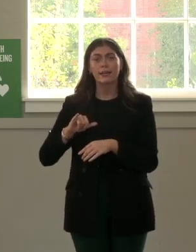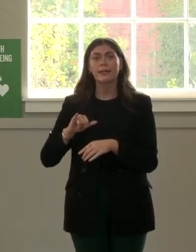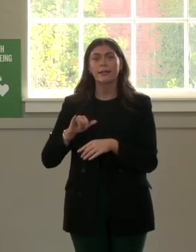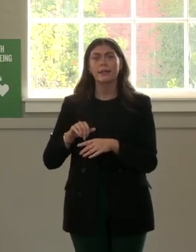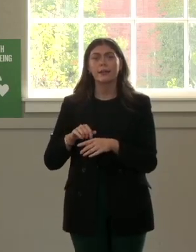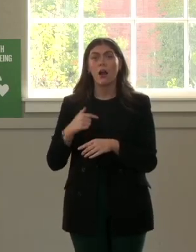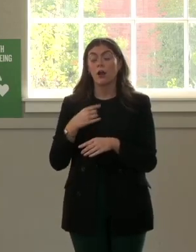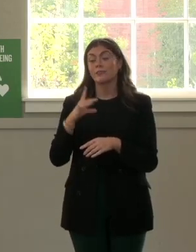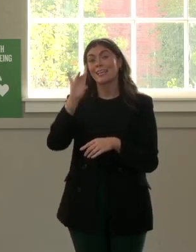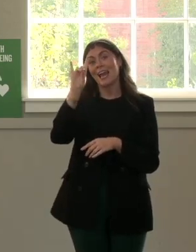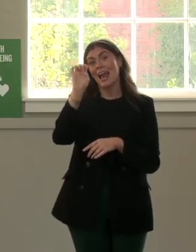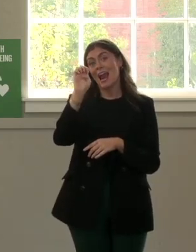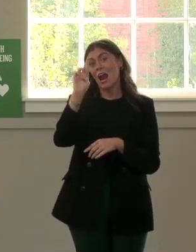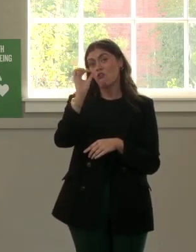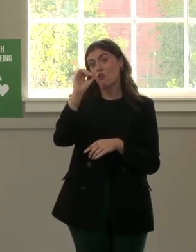I was a heroin addict.